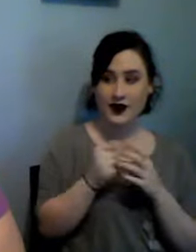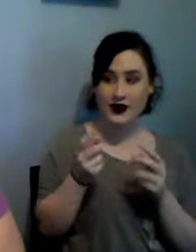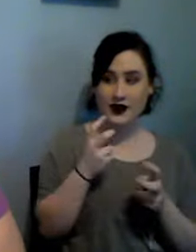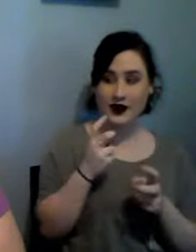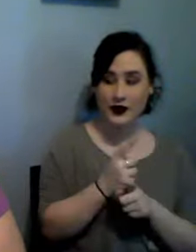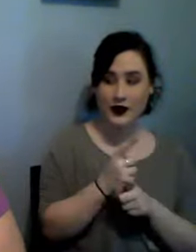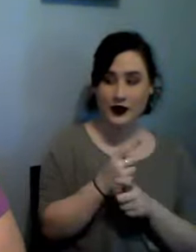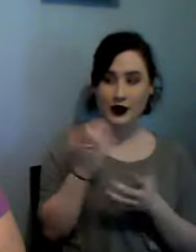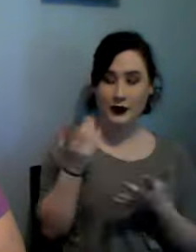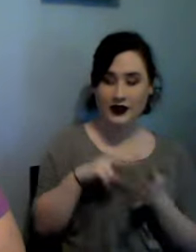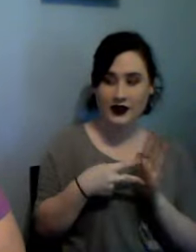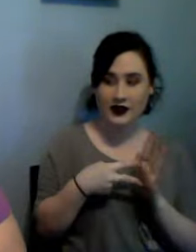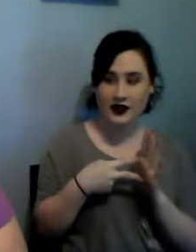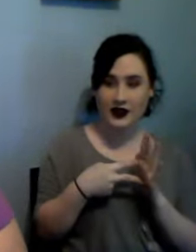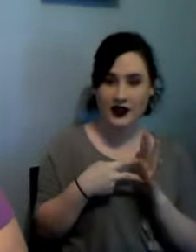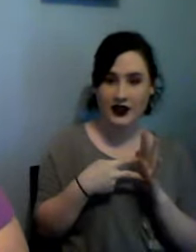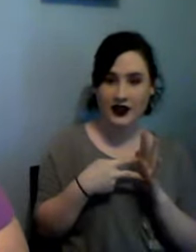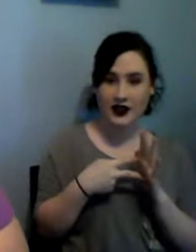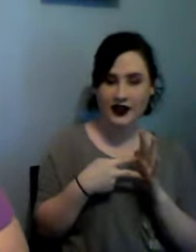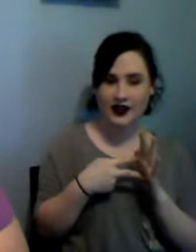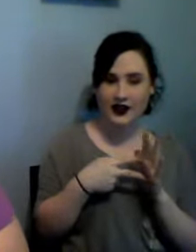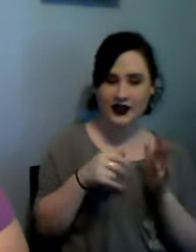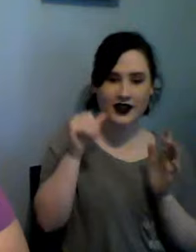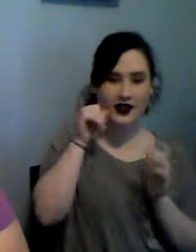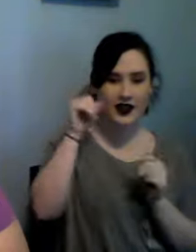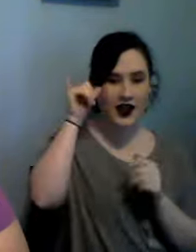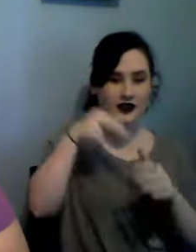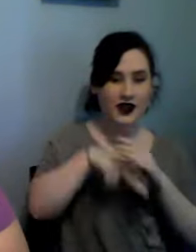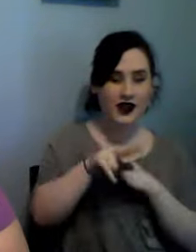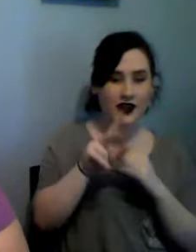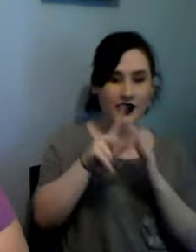yesterday in the video everything I said did not make sense